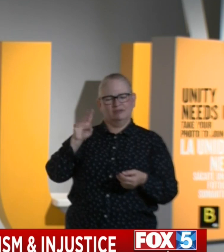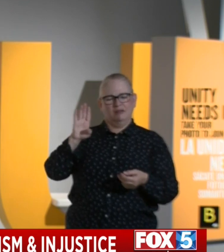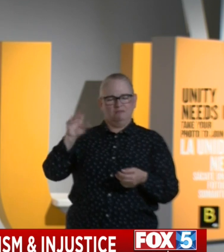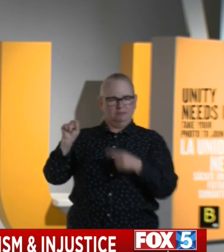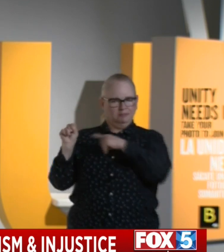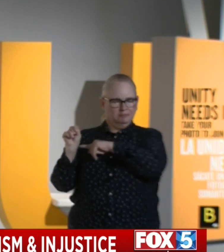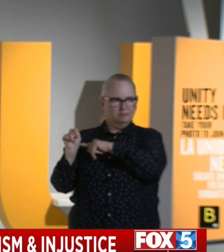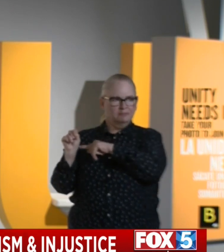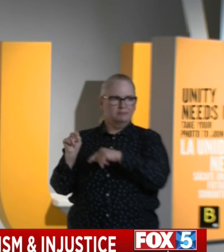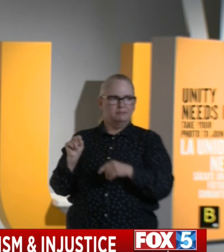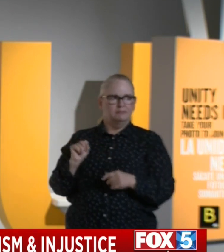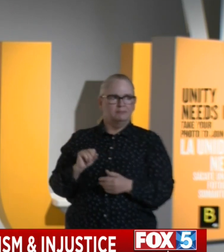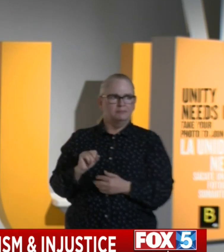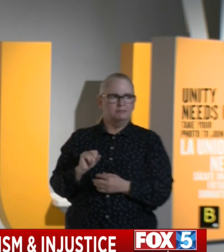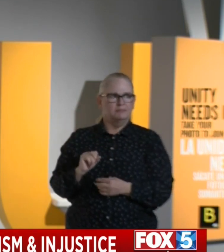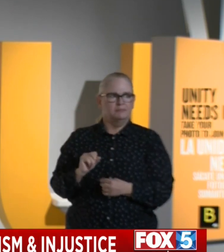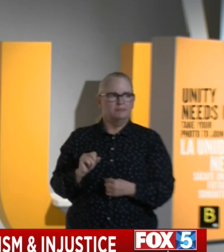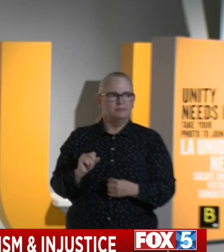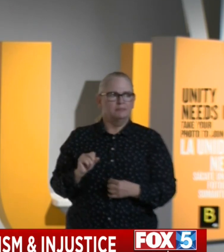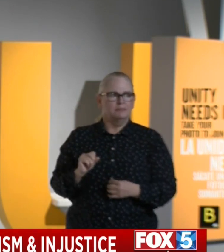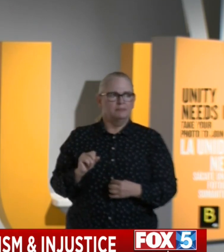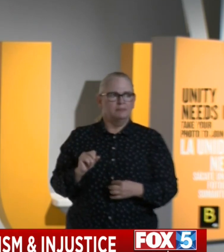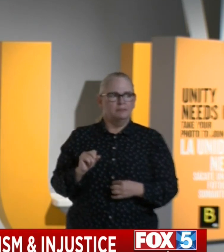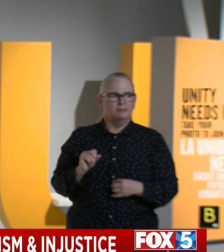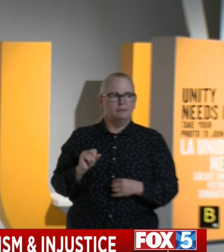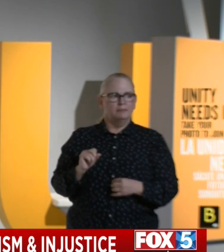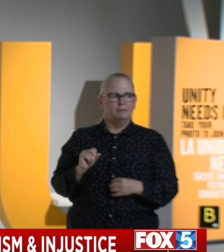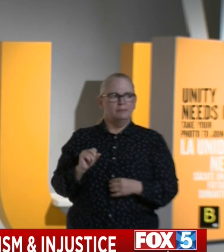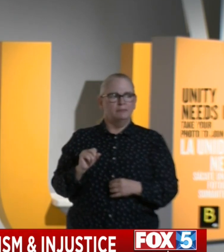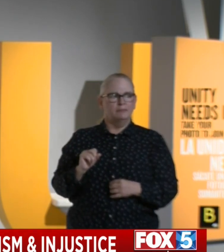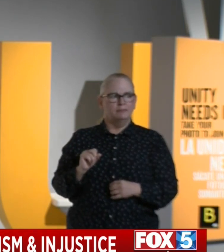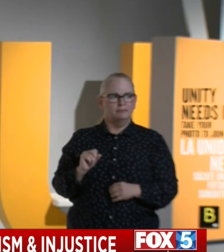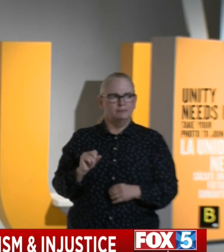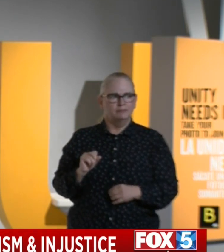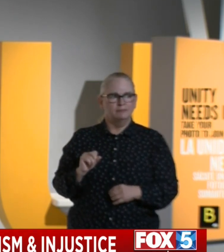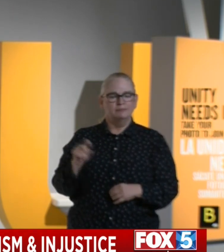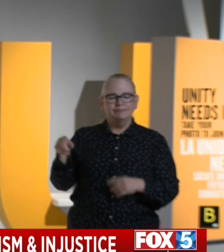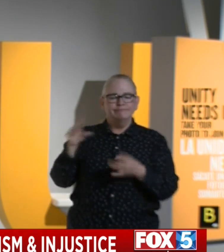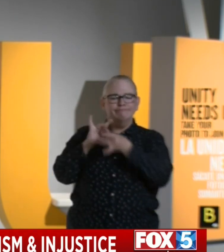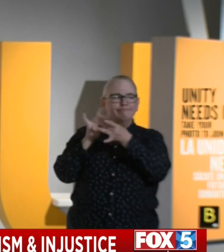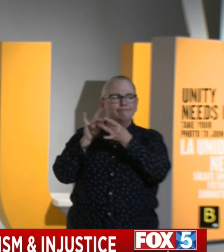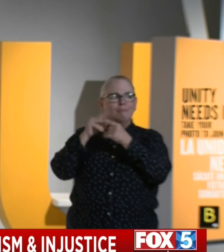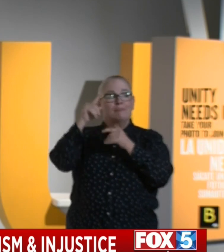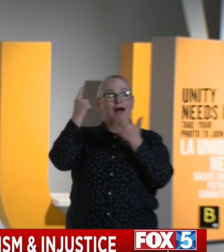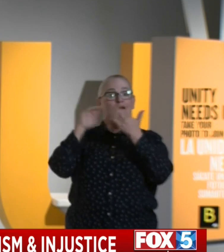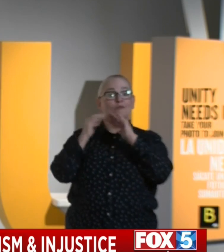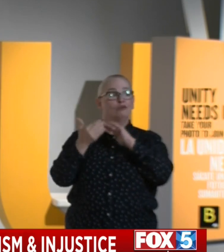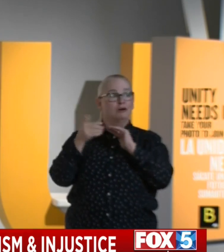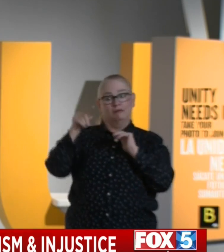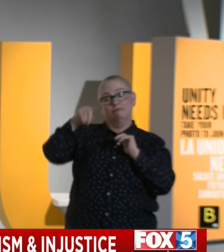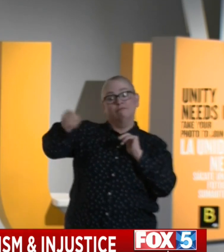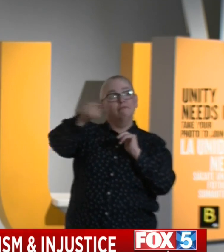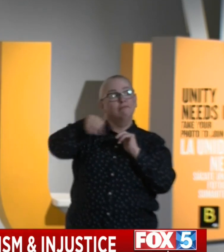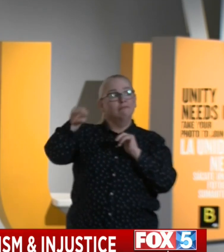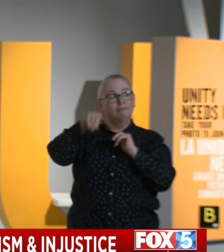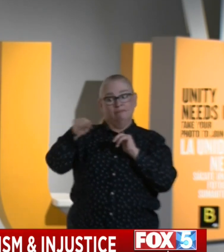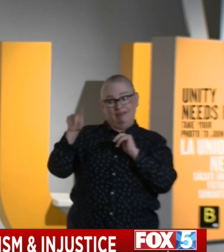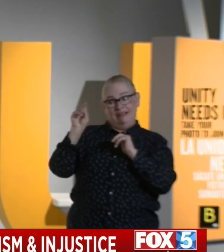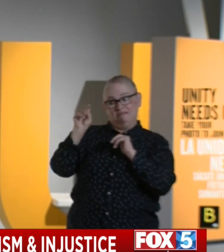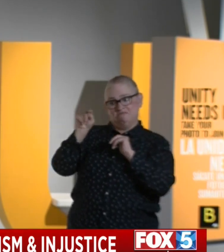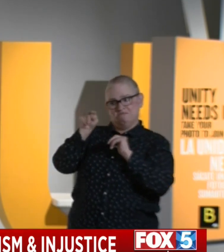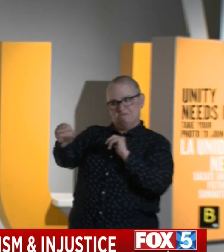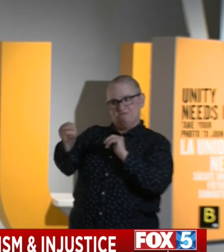is that the black community, black community does not need to change. We need to change.